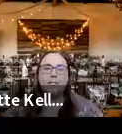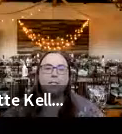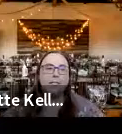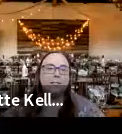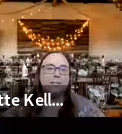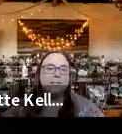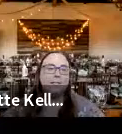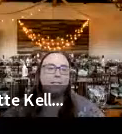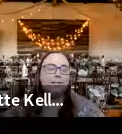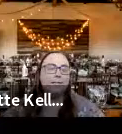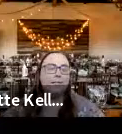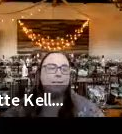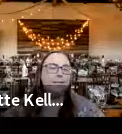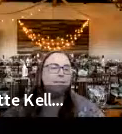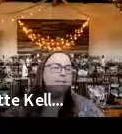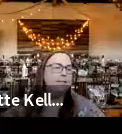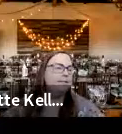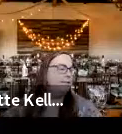get started.